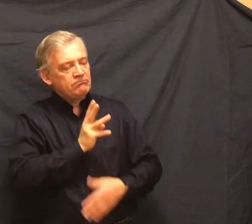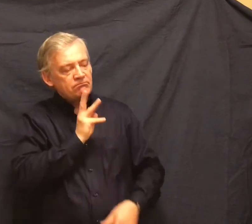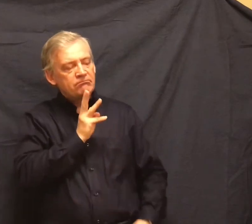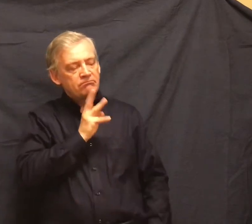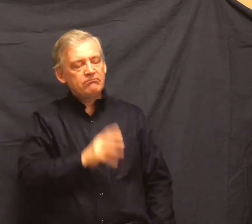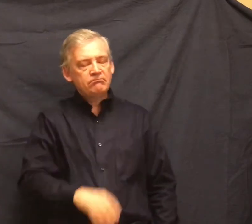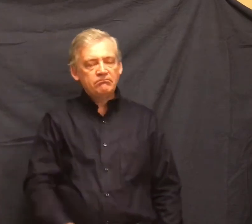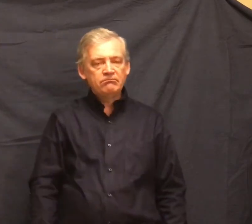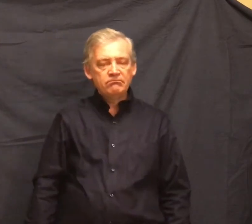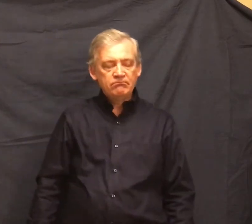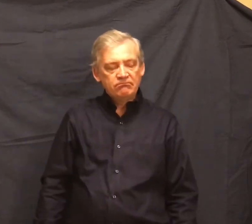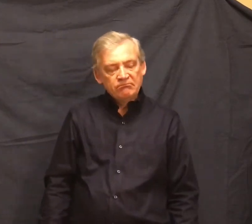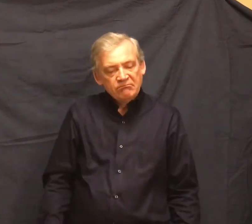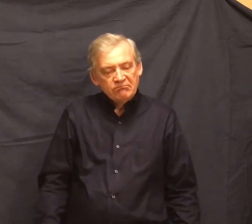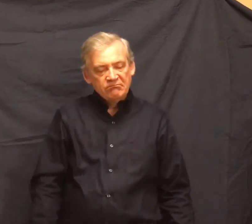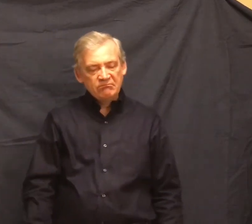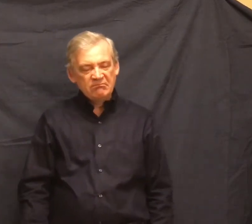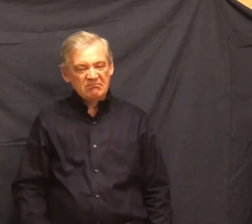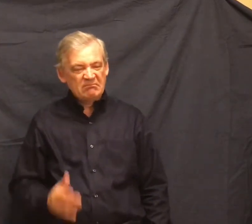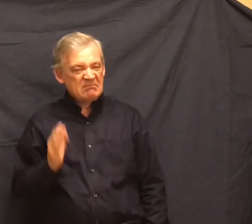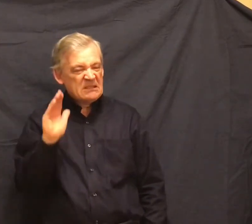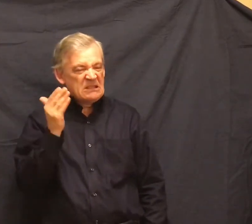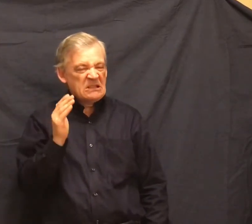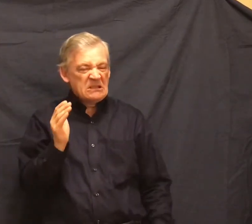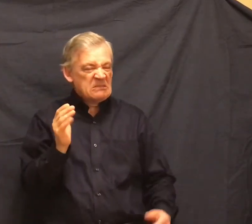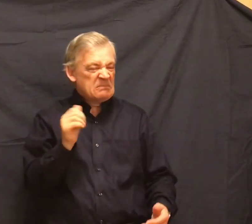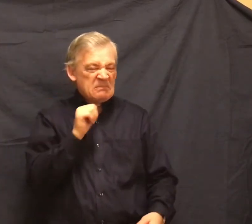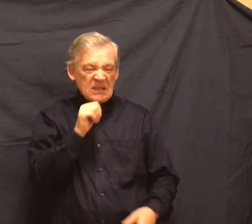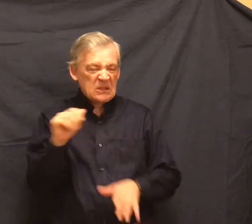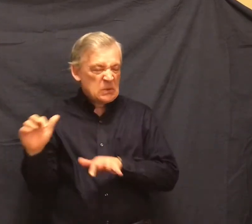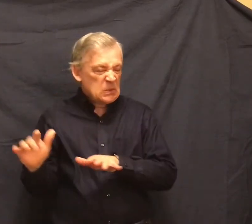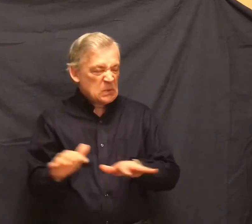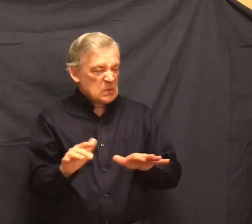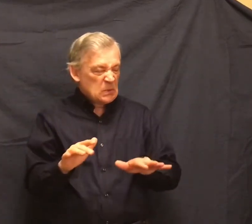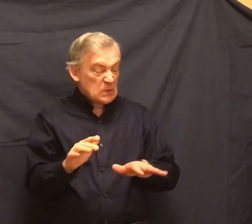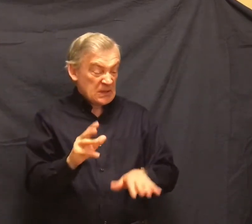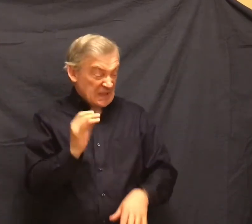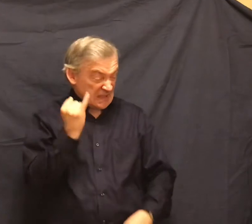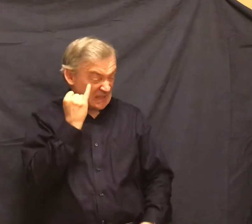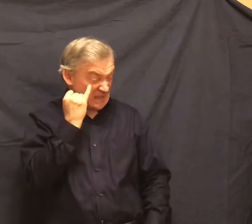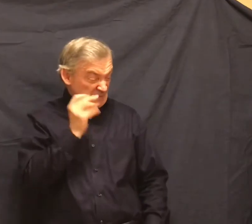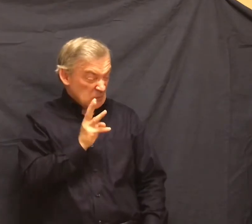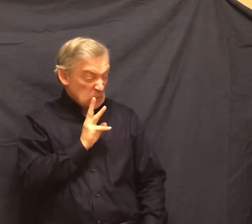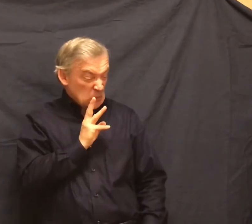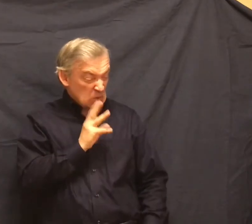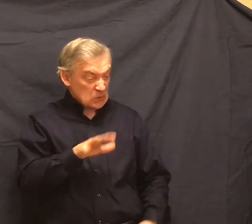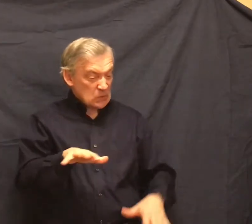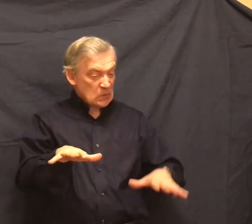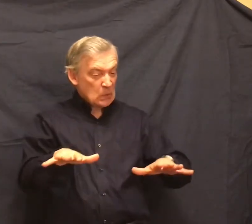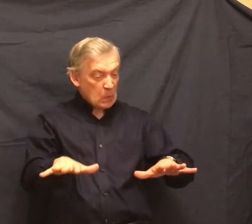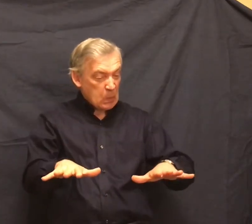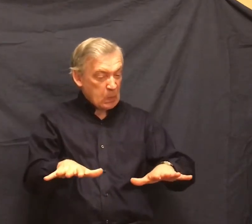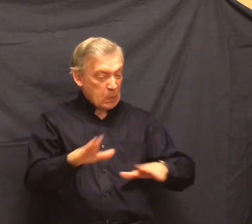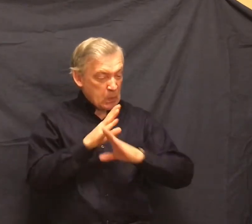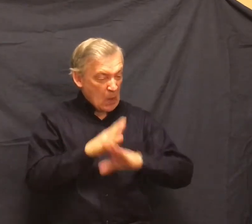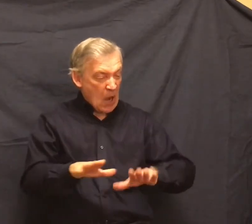Don't really seem to be running, though. You never ought to drink water when it ain't running, Lenny, he said hopelessly.